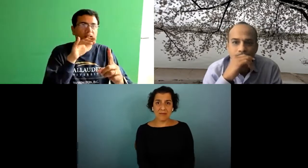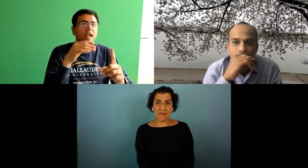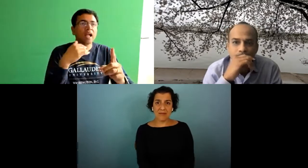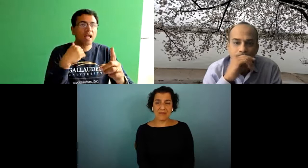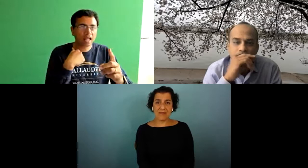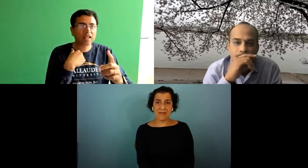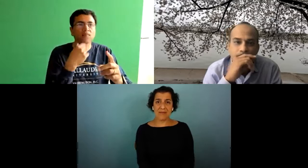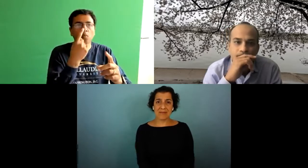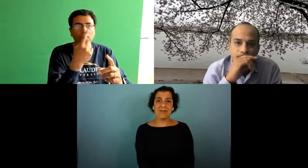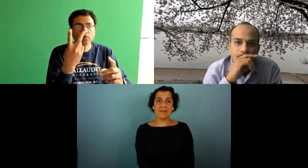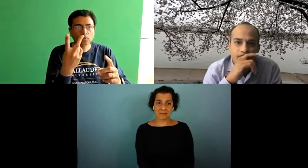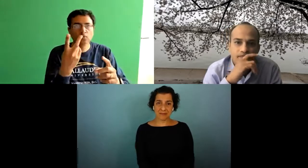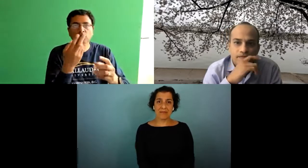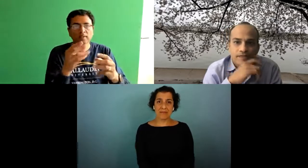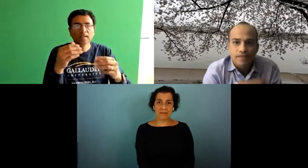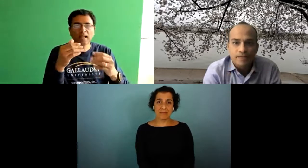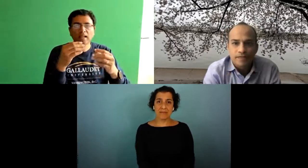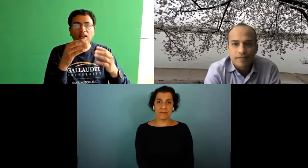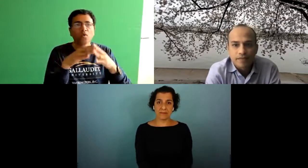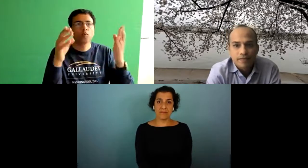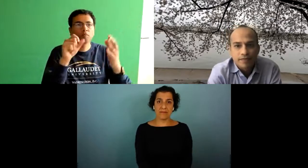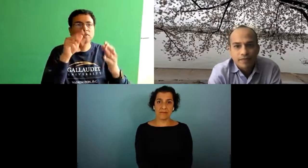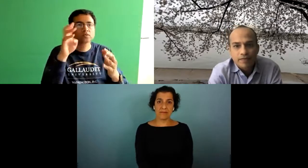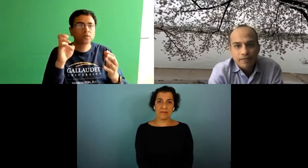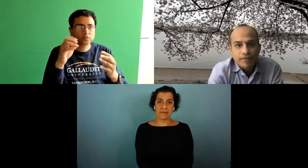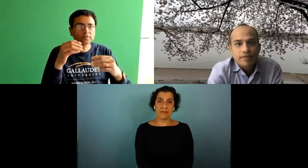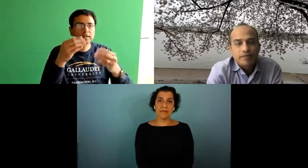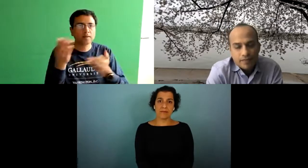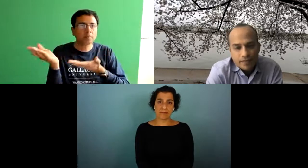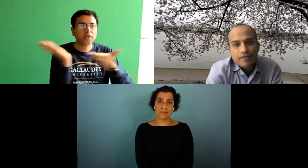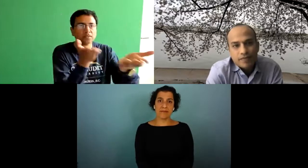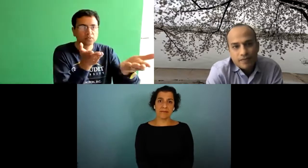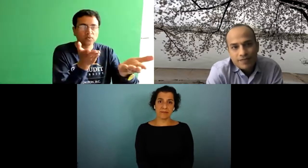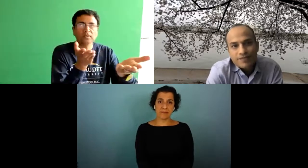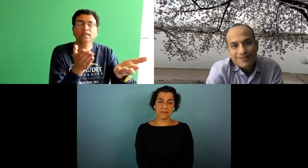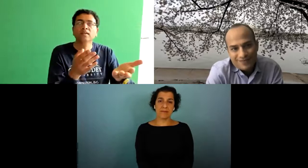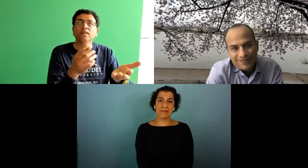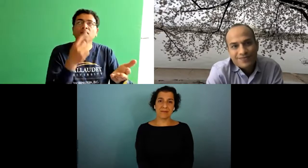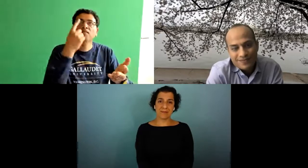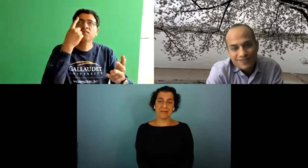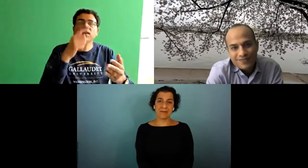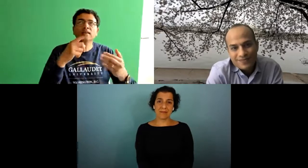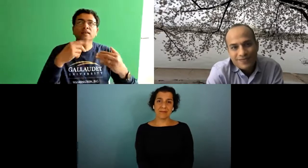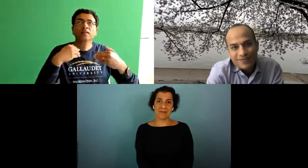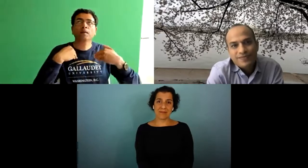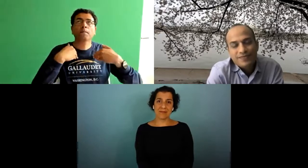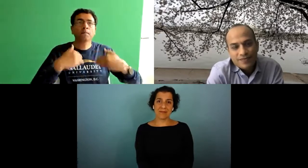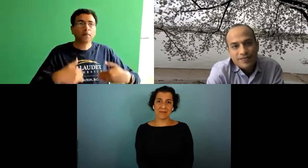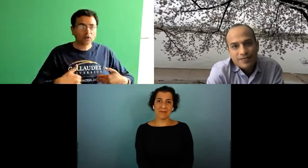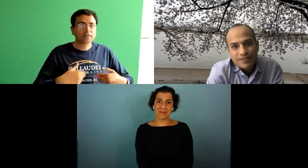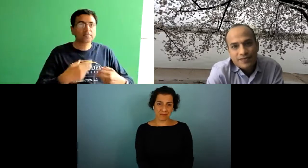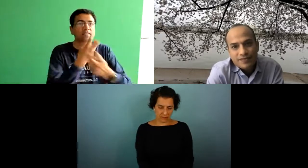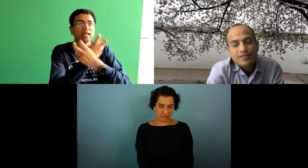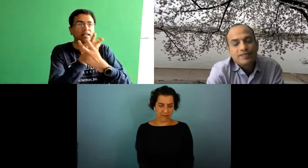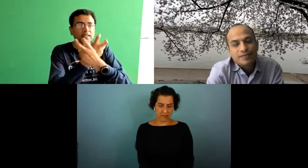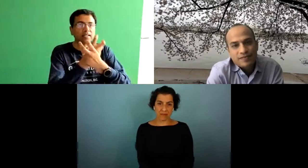only api currently available could recognize finger spelling and that's the only it's the only one that i know that's available open